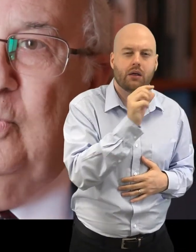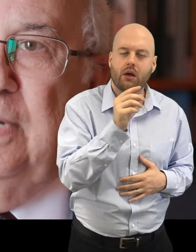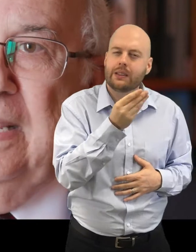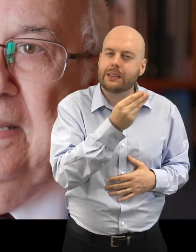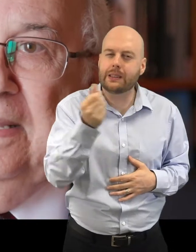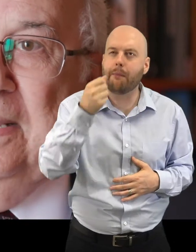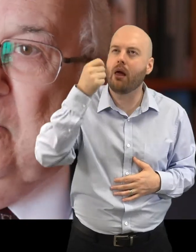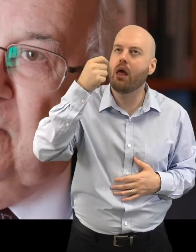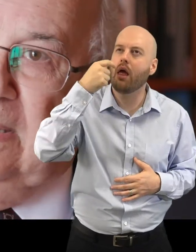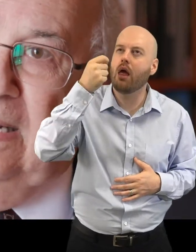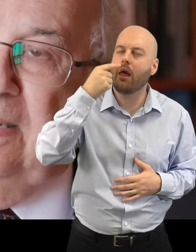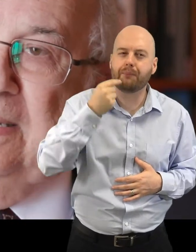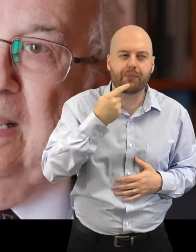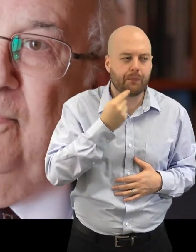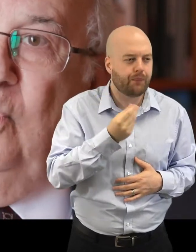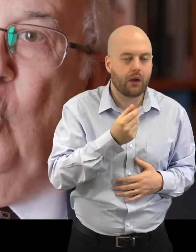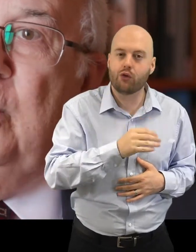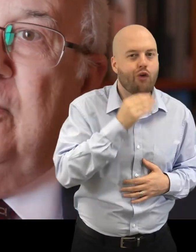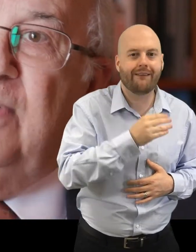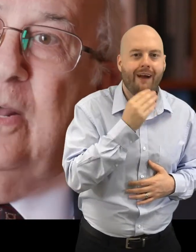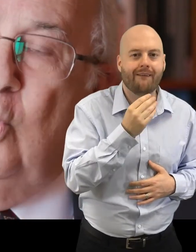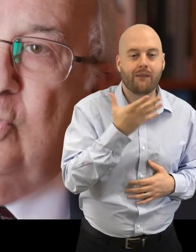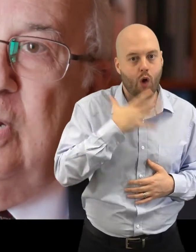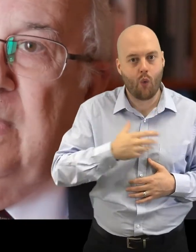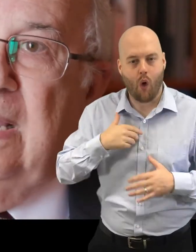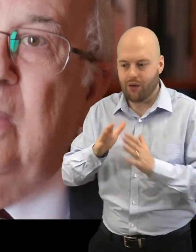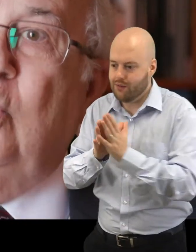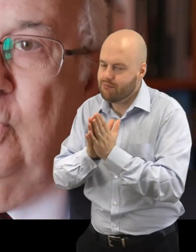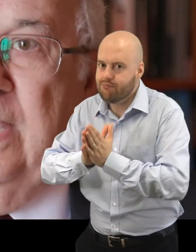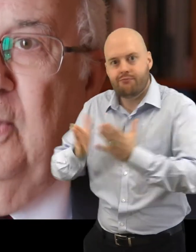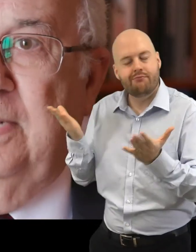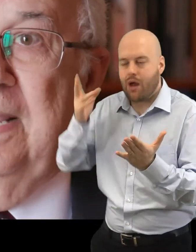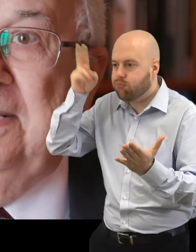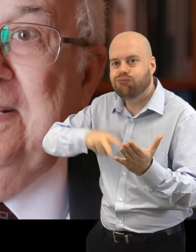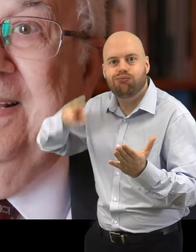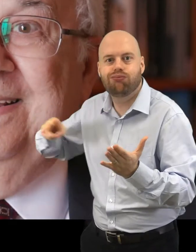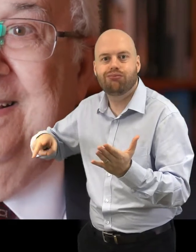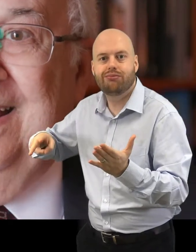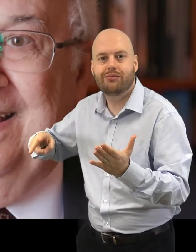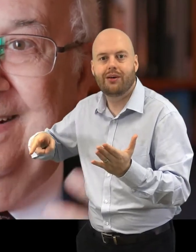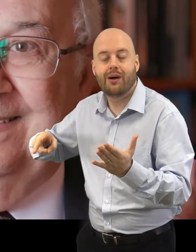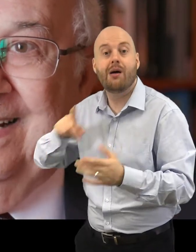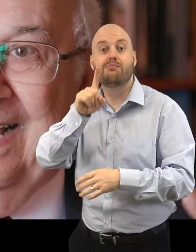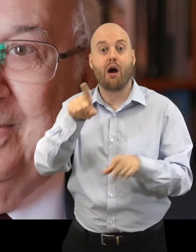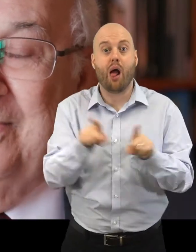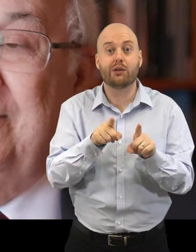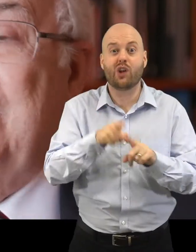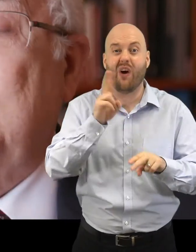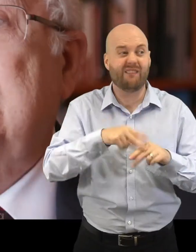to drink. But then if you open a fire hose on me, I also cannot drink. I can't drink out of a fire hose.